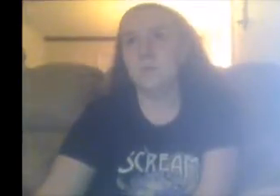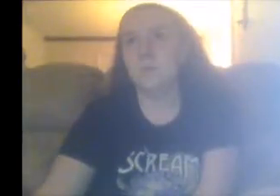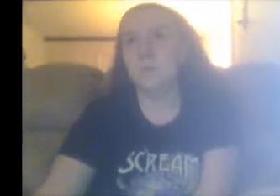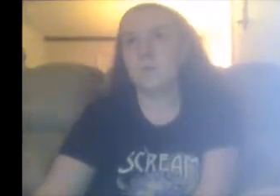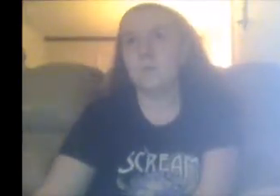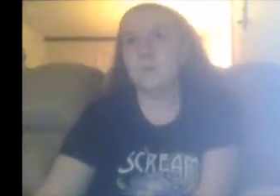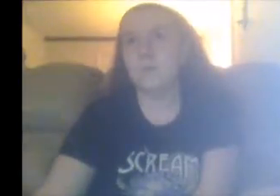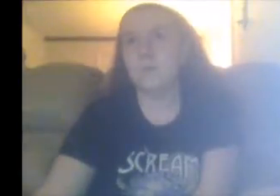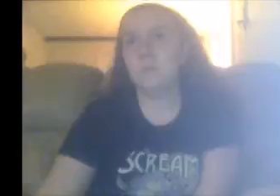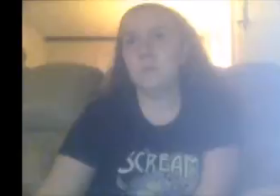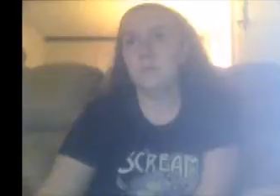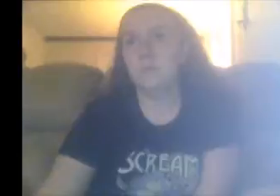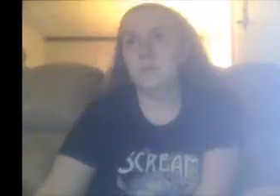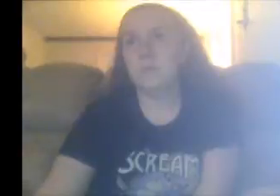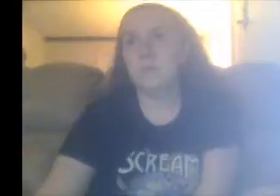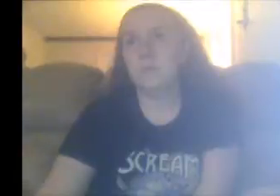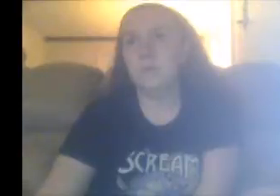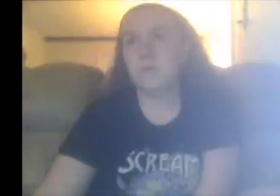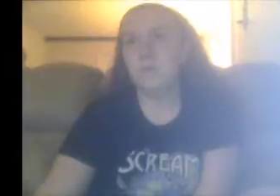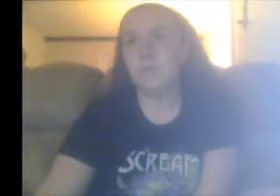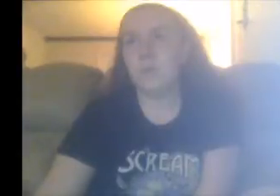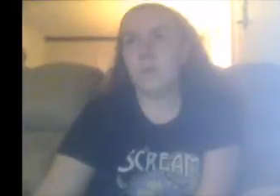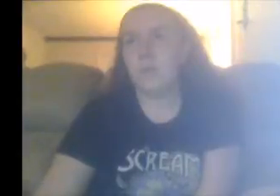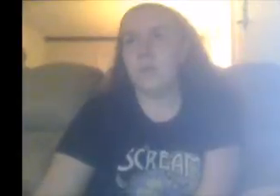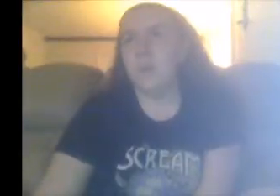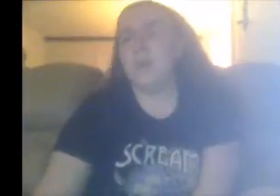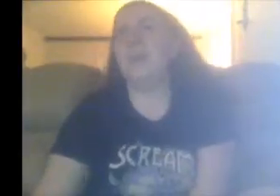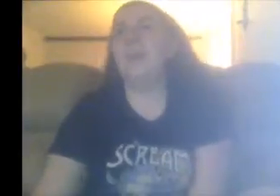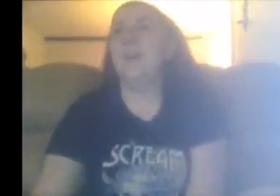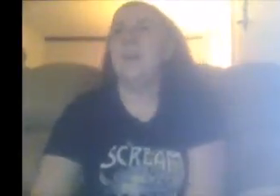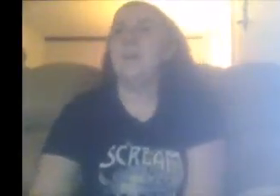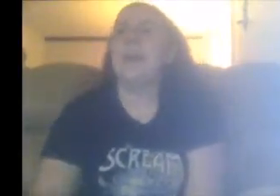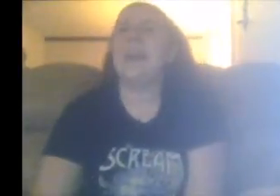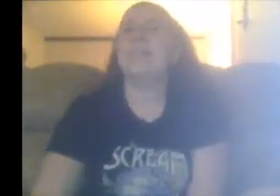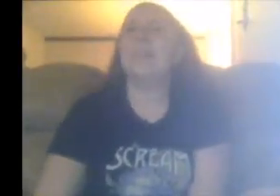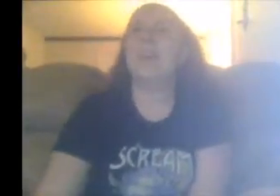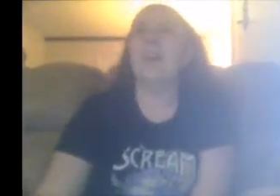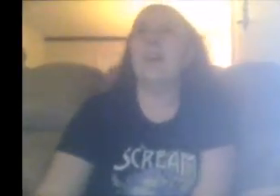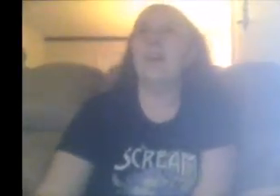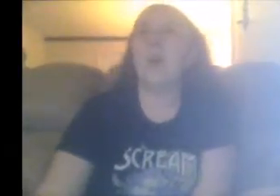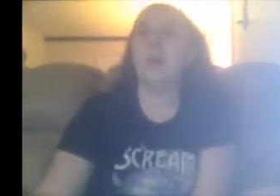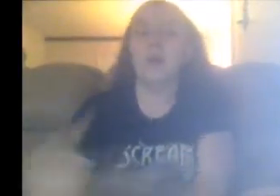You're mad! Here, divide that do! Has Sincarra in the corner.